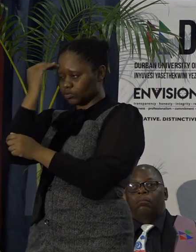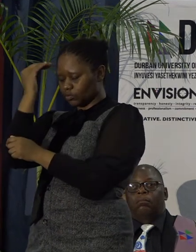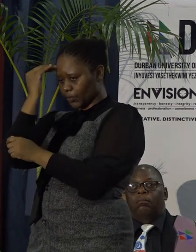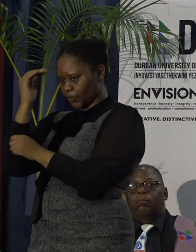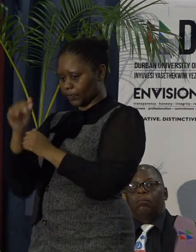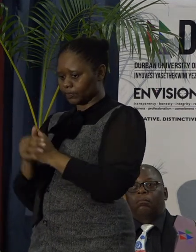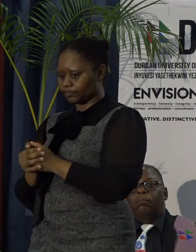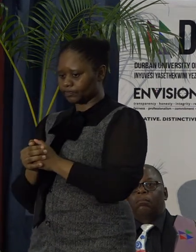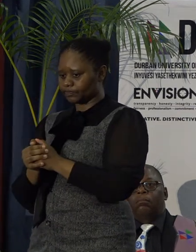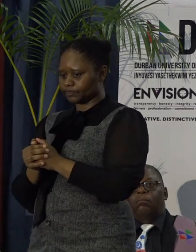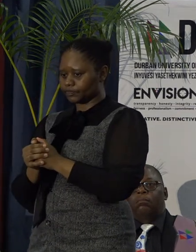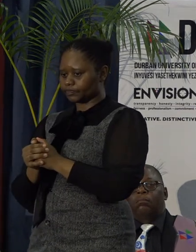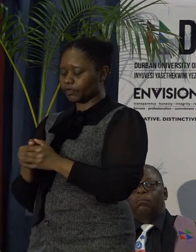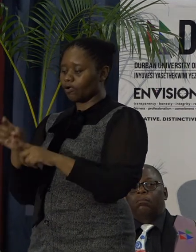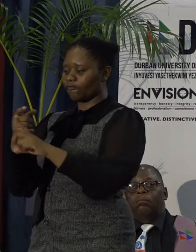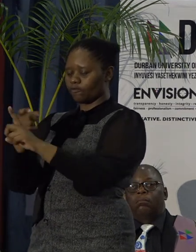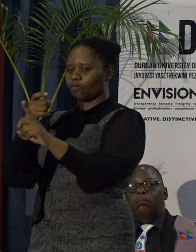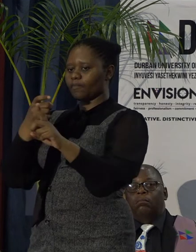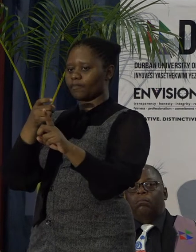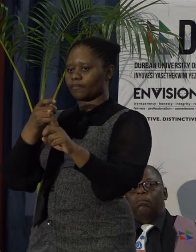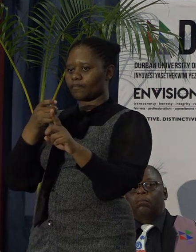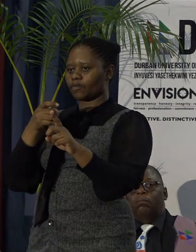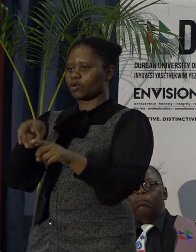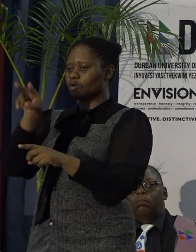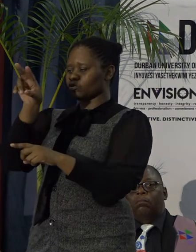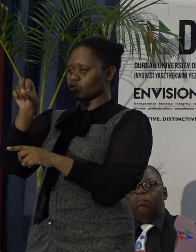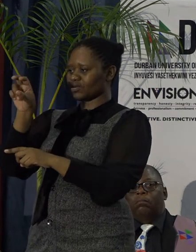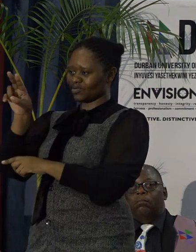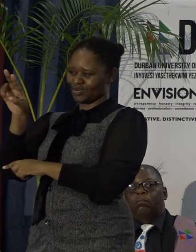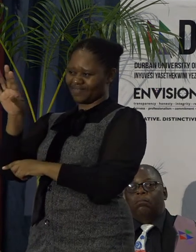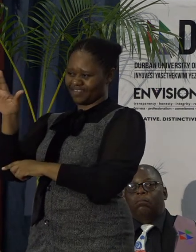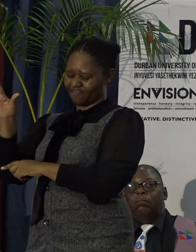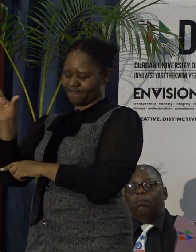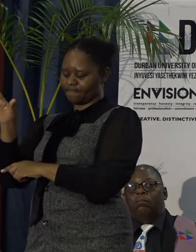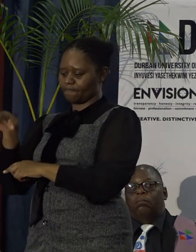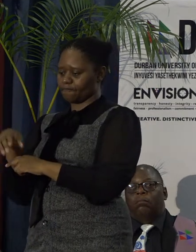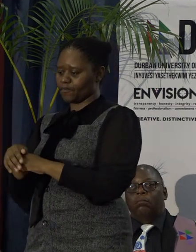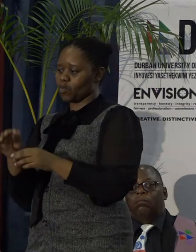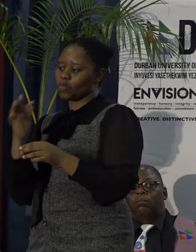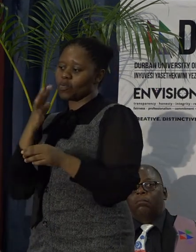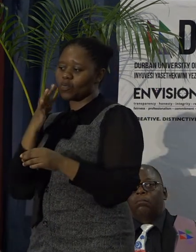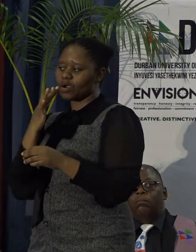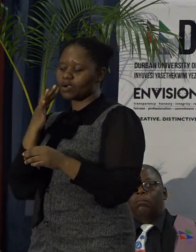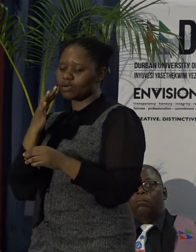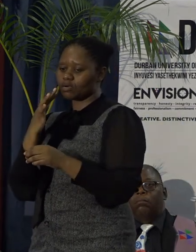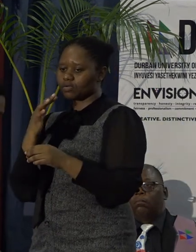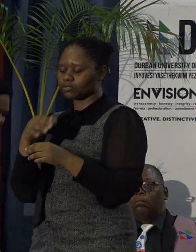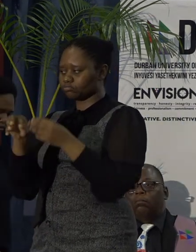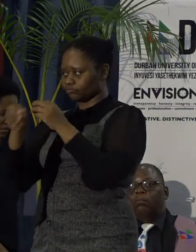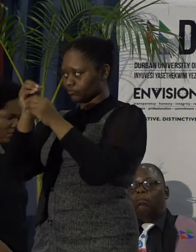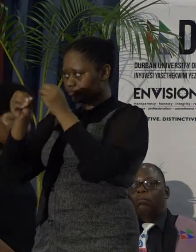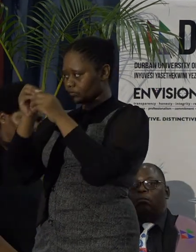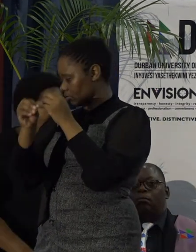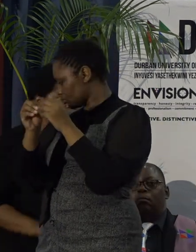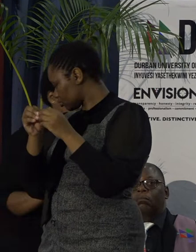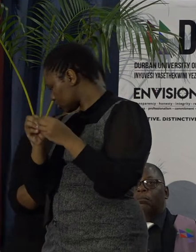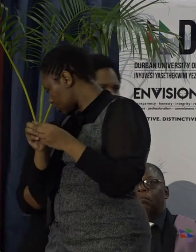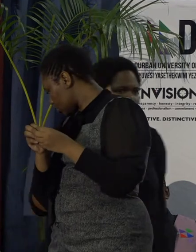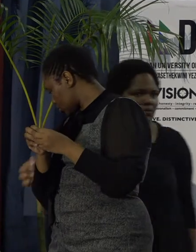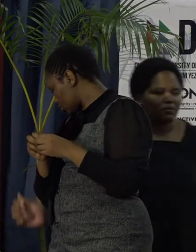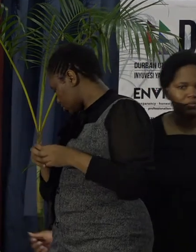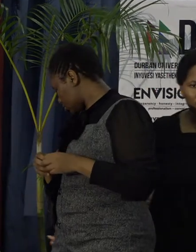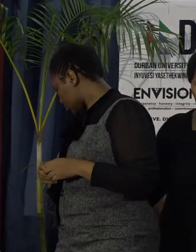is that from about 2025, when we'll have constructed those buildings,